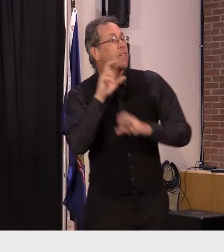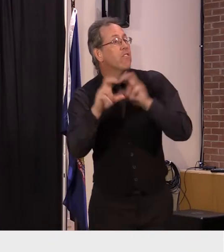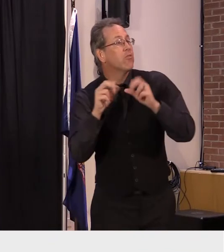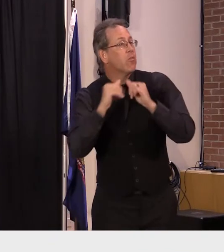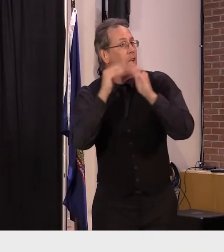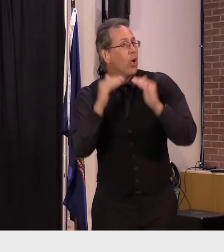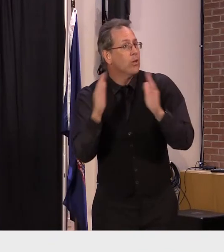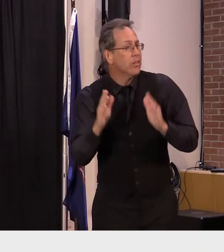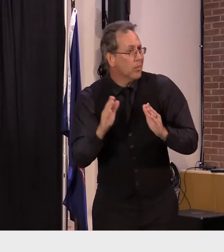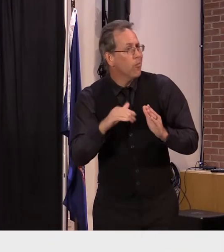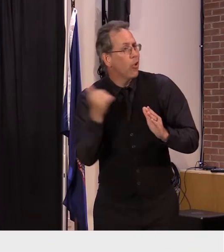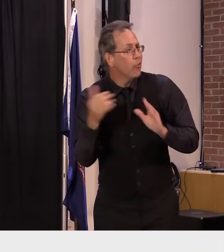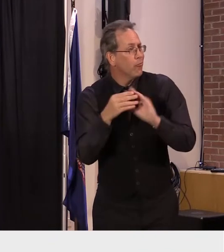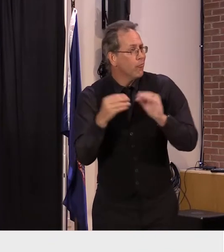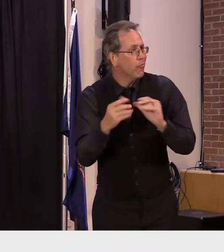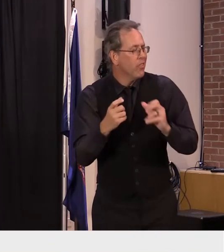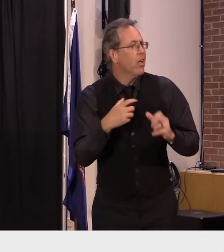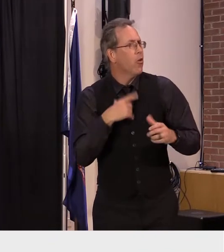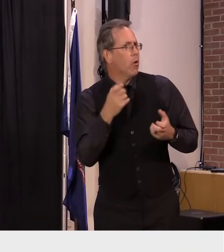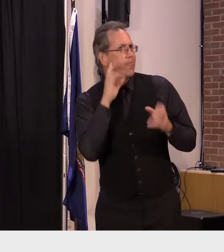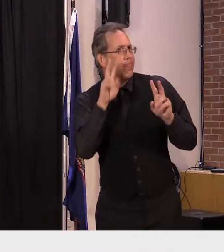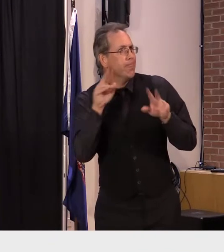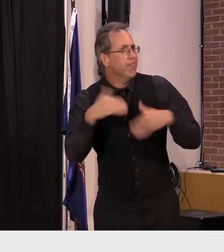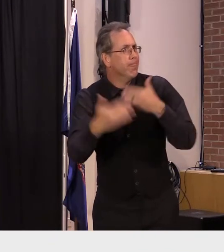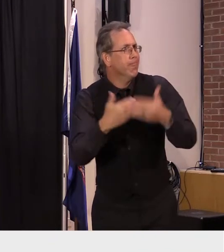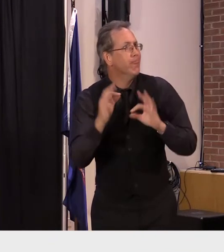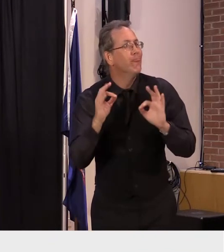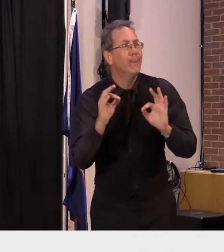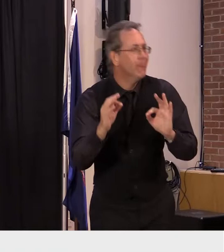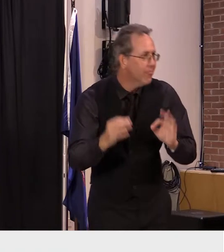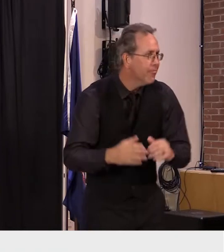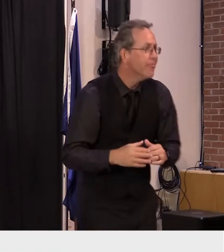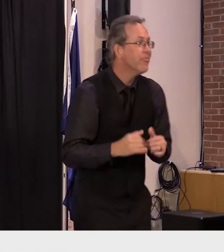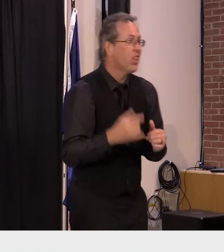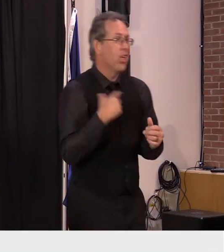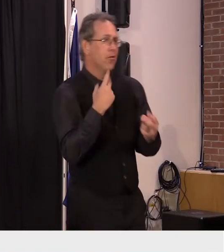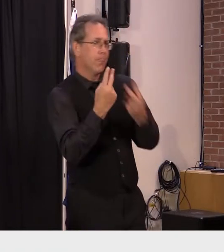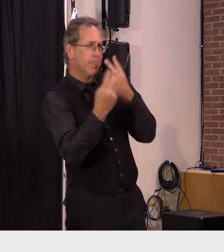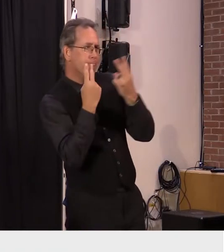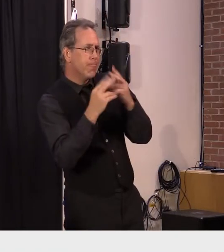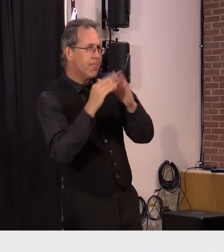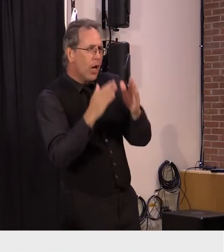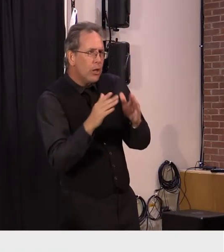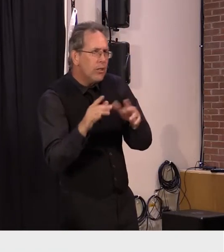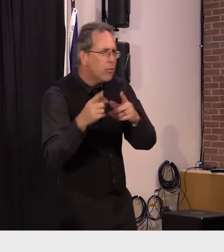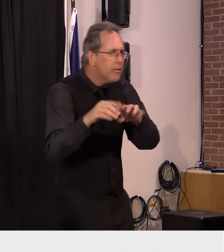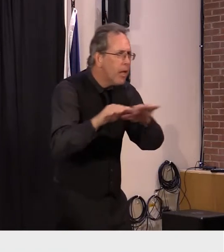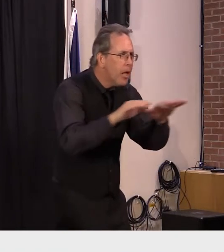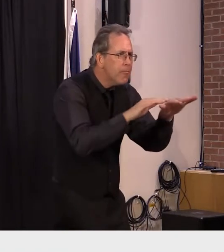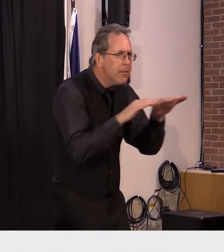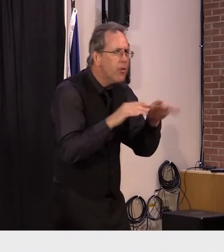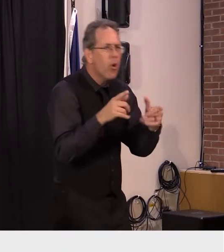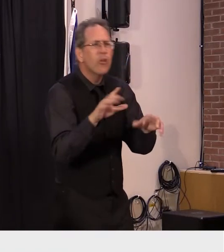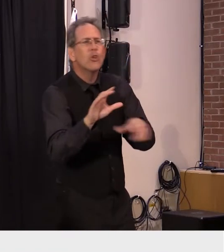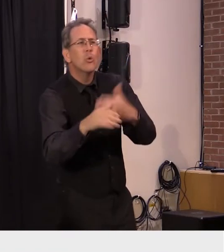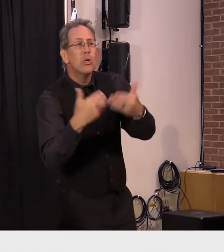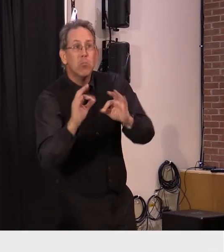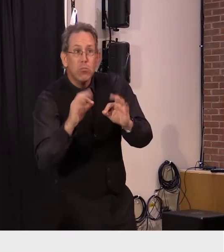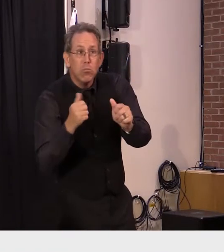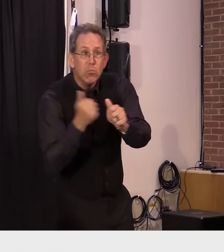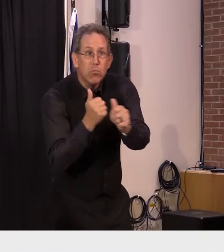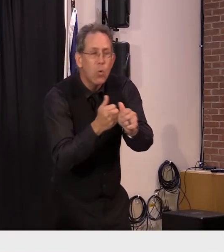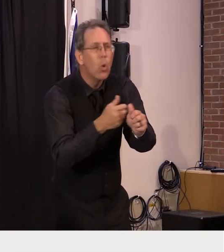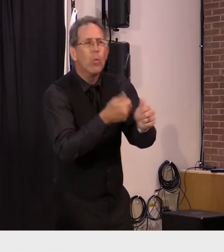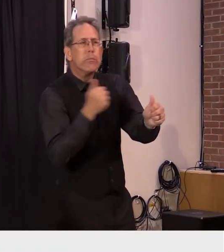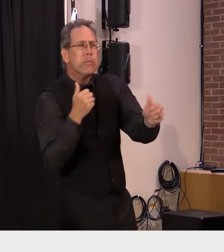these key metrics will be a will be a tool as we assess our programs and work to improve our response to the long-term impacts of the pandemic